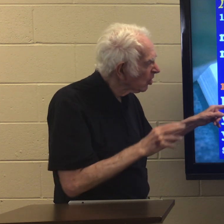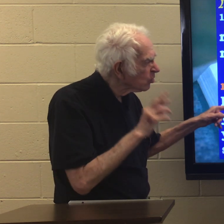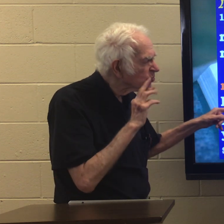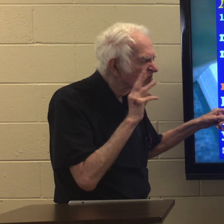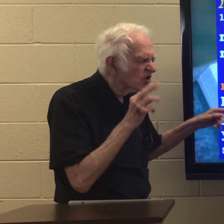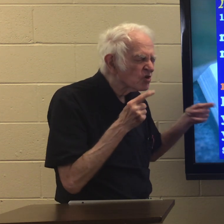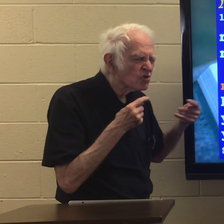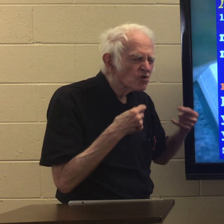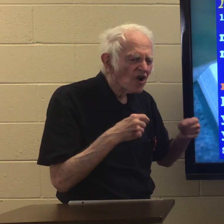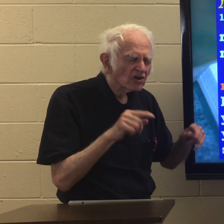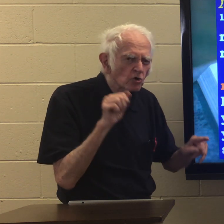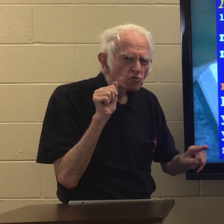were trying to trick him.